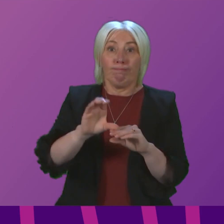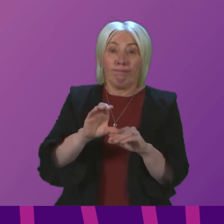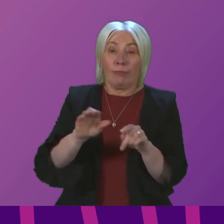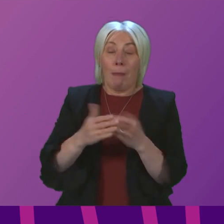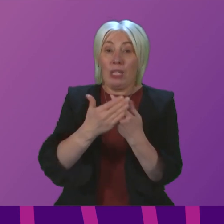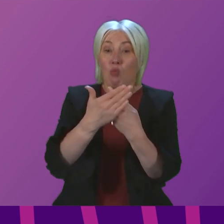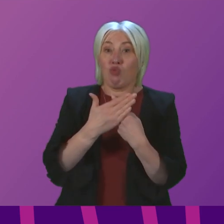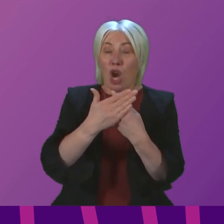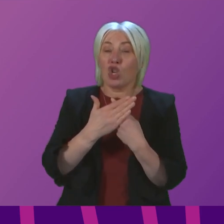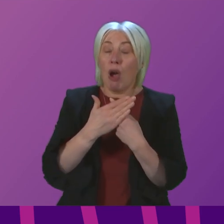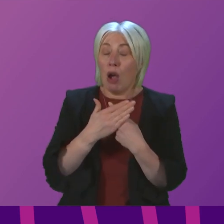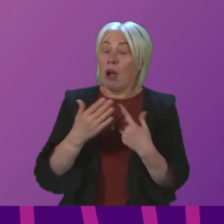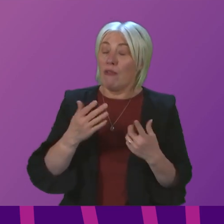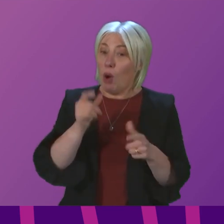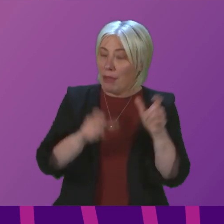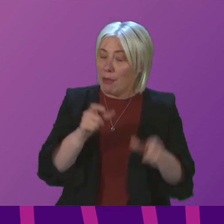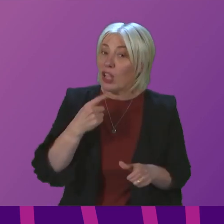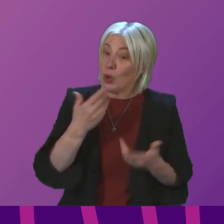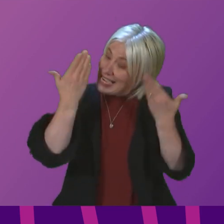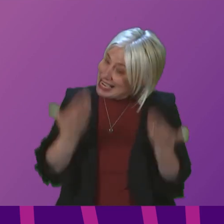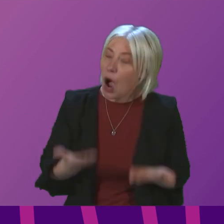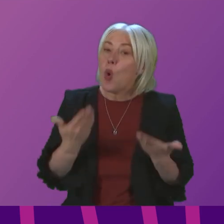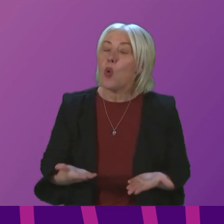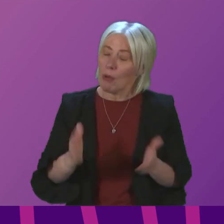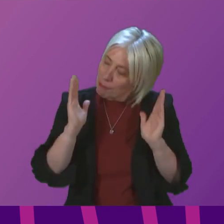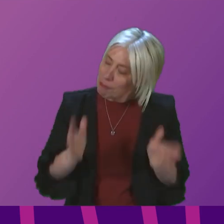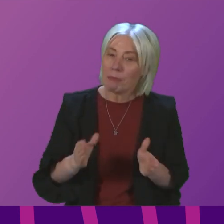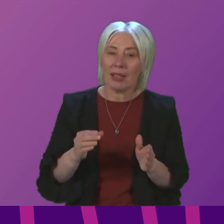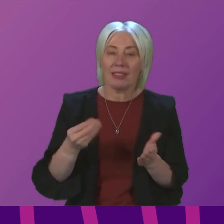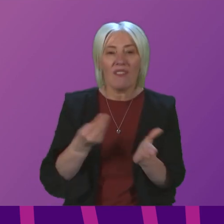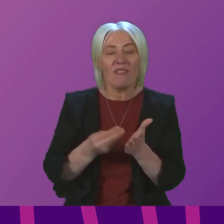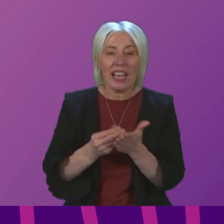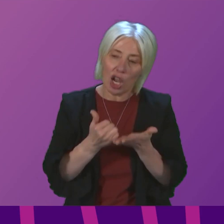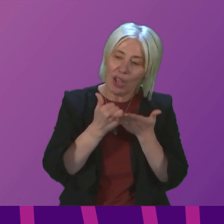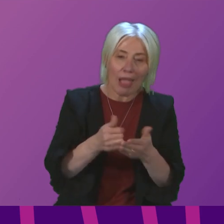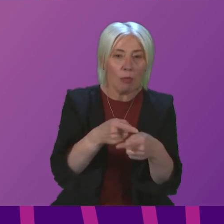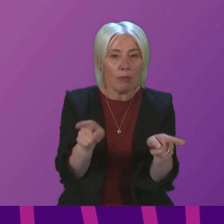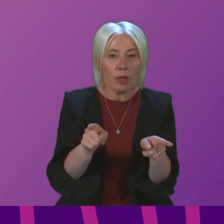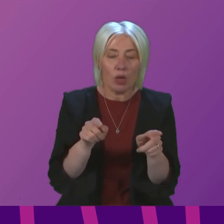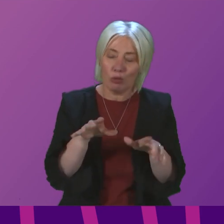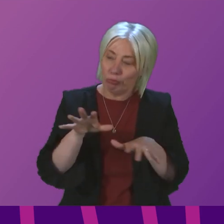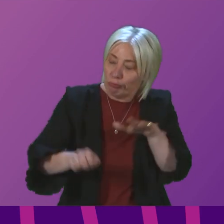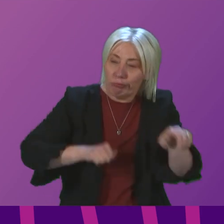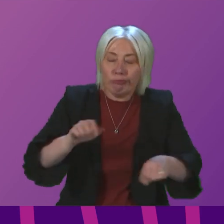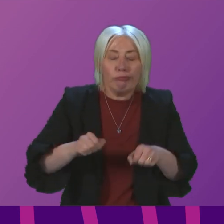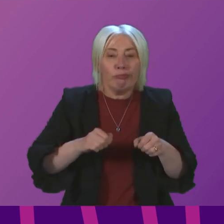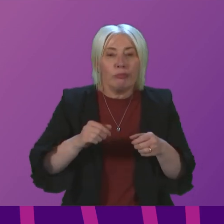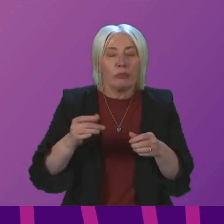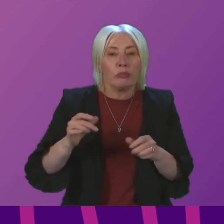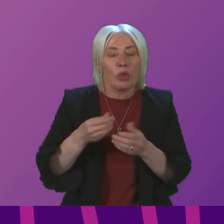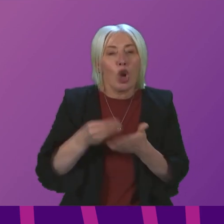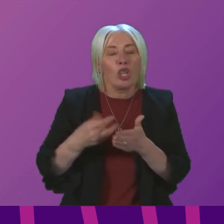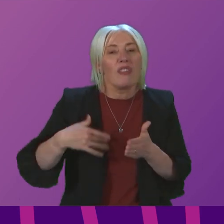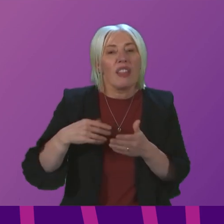pressure on households. The time is now to provide immediate financial help to tackle the cost of living crisis, and people across